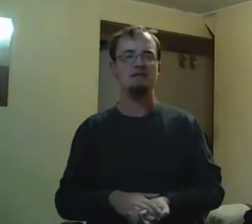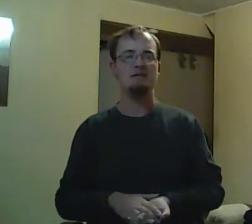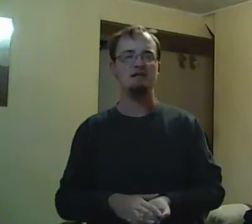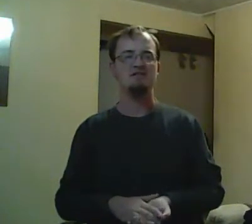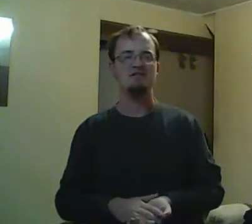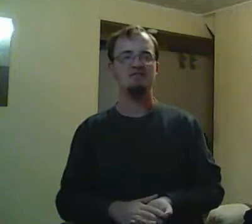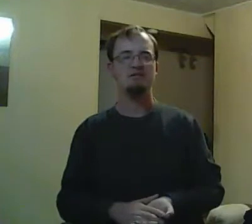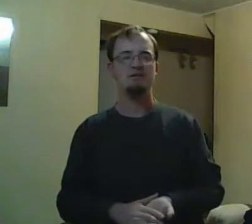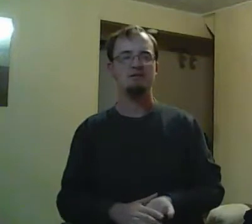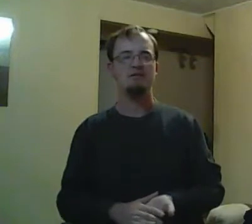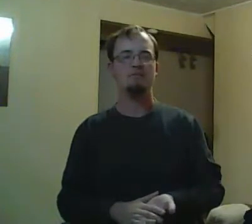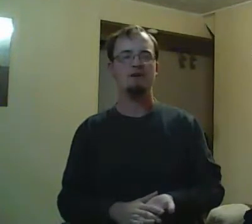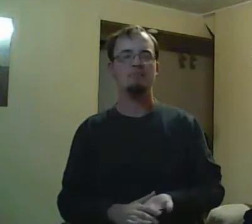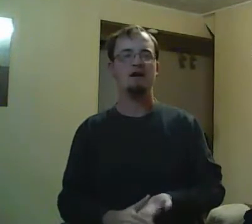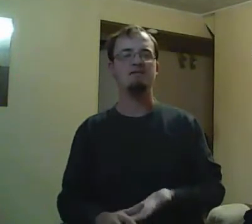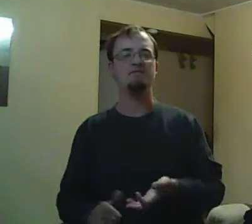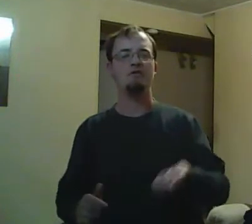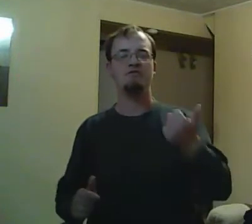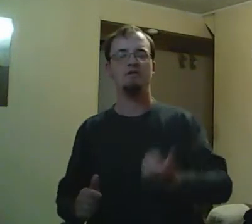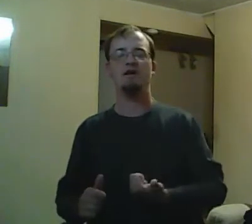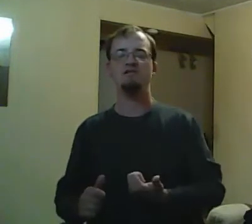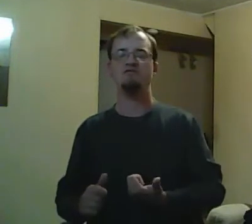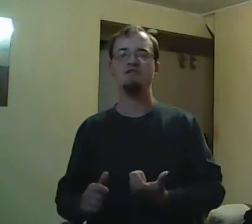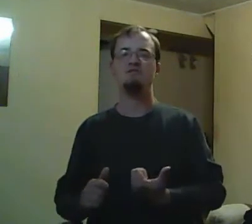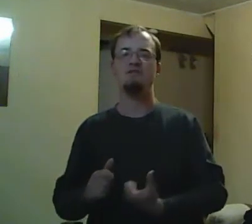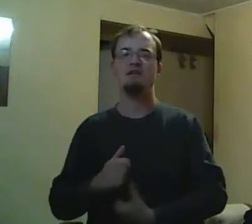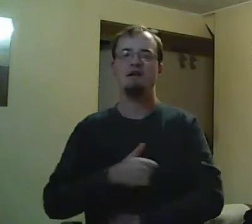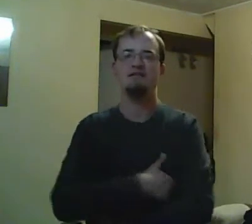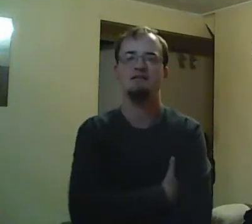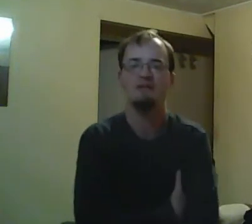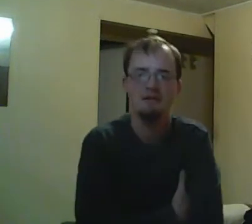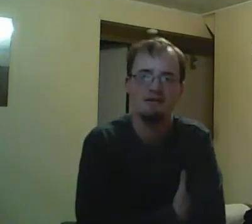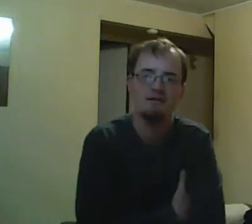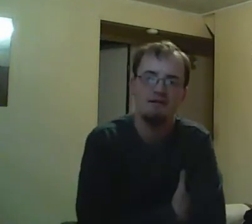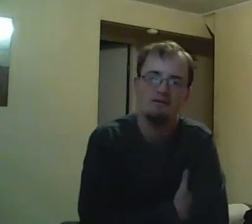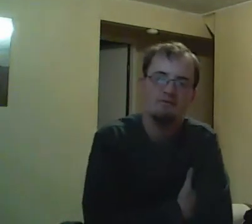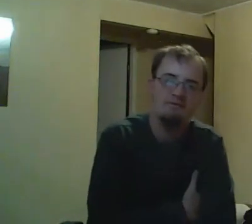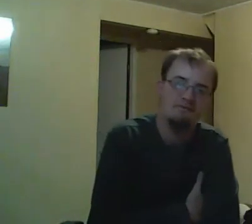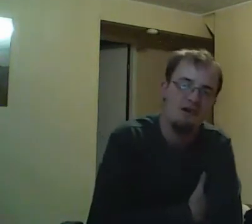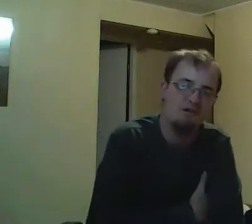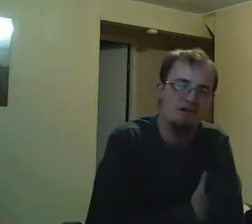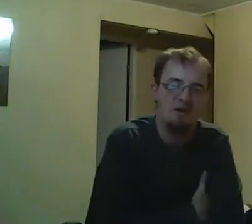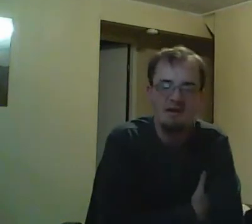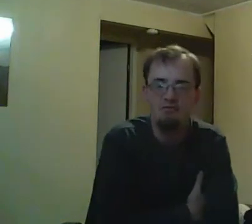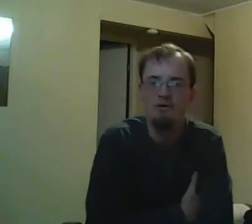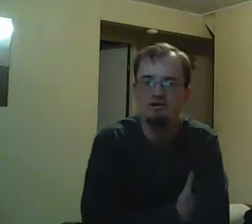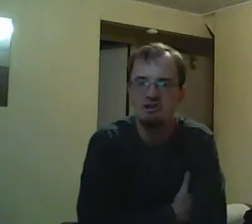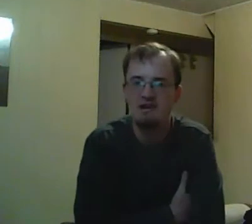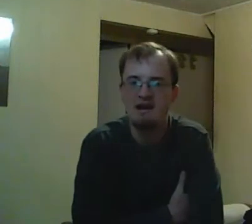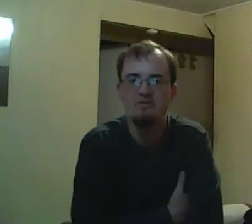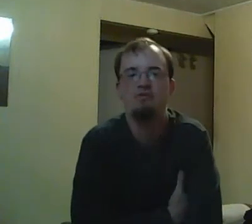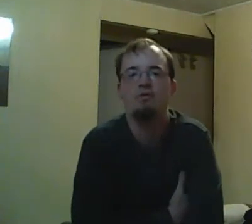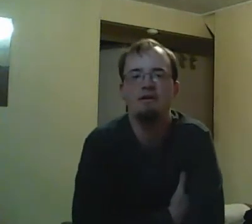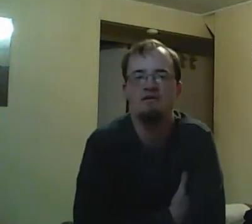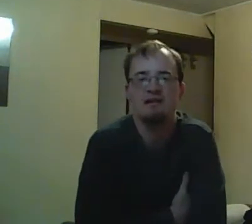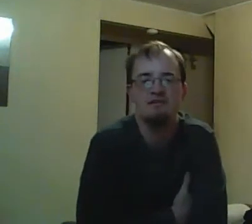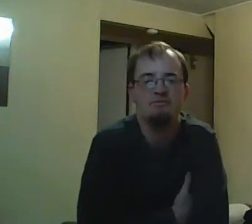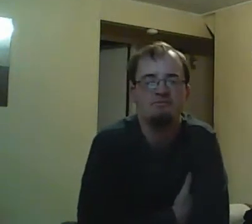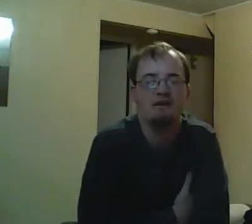could have just left after season four saying that, I've done what I did. I have a shooting. It's affected me. I need to leave. He could have left on his own terms, and no one would have given